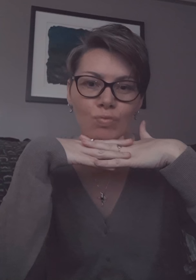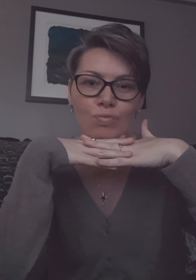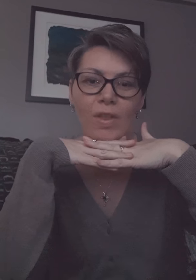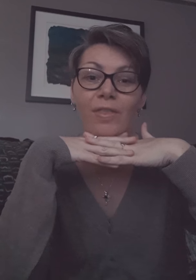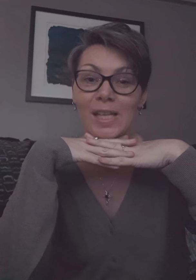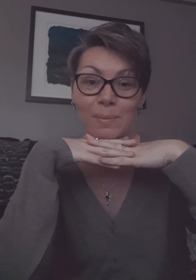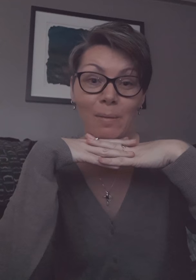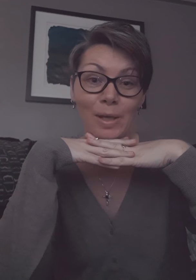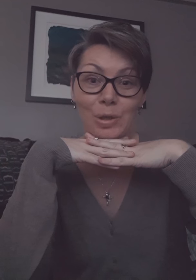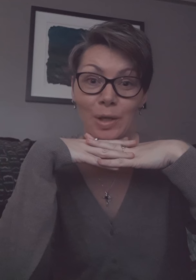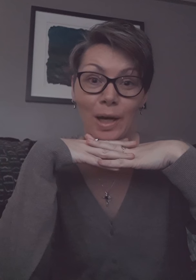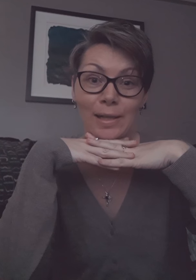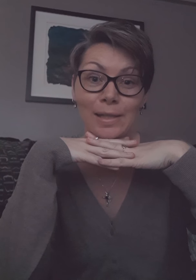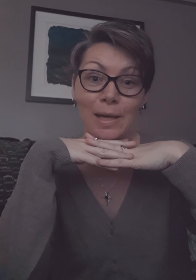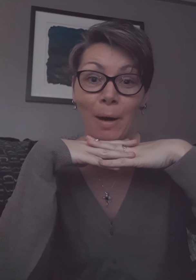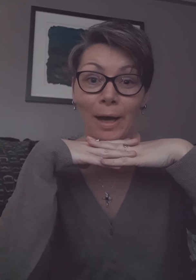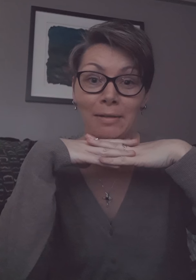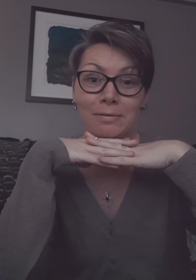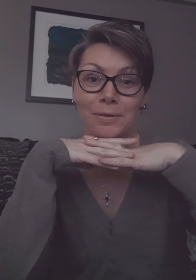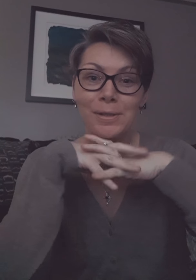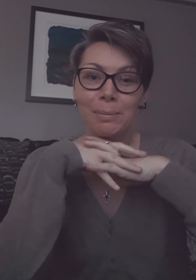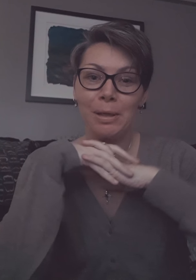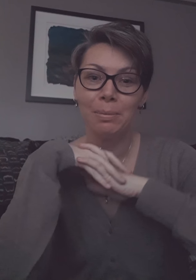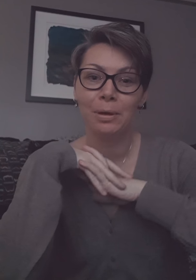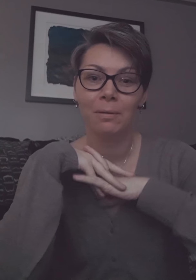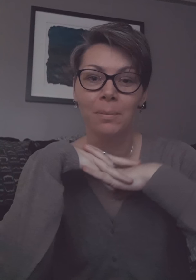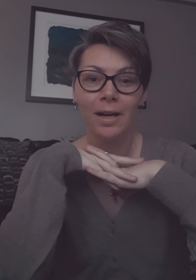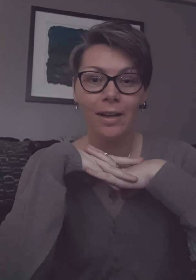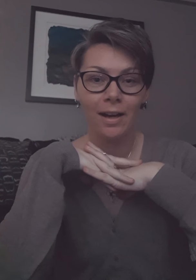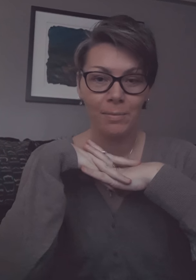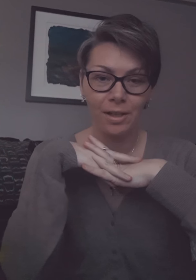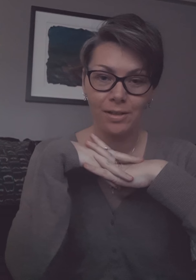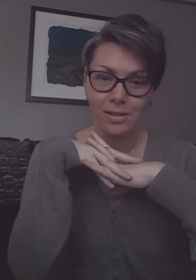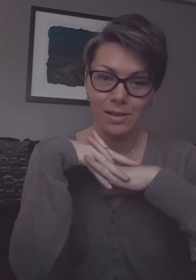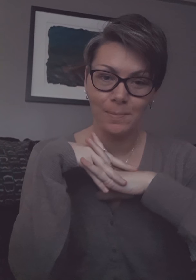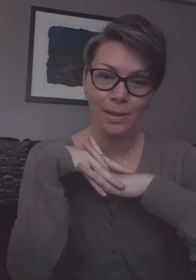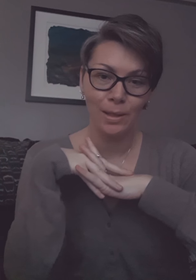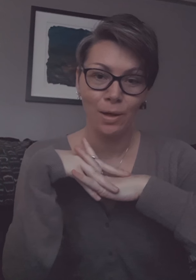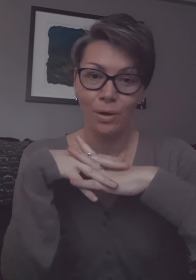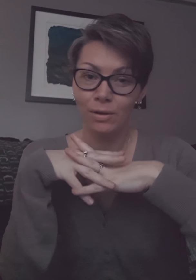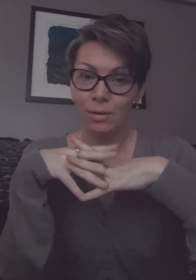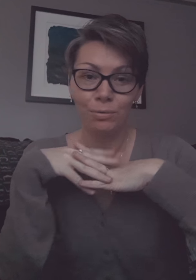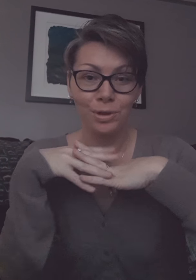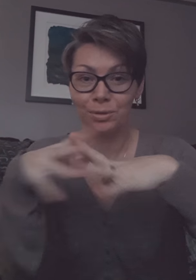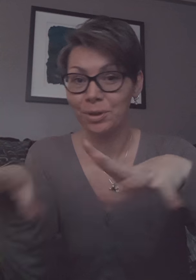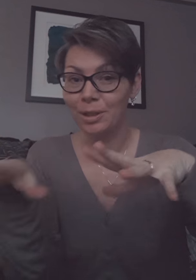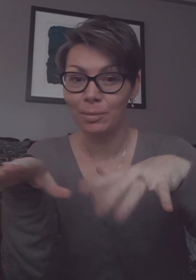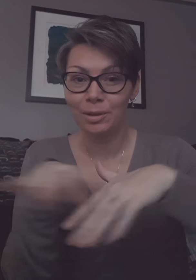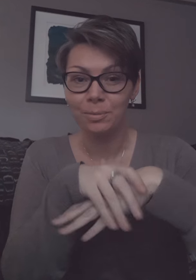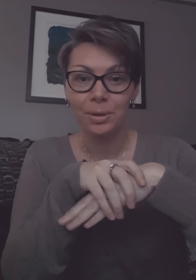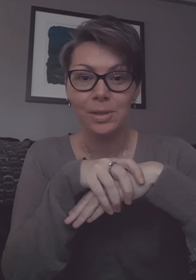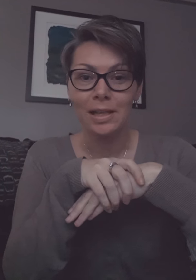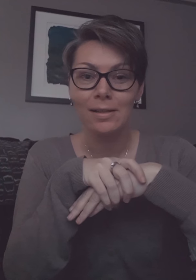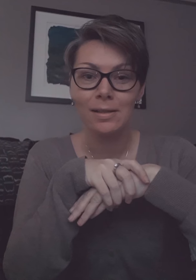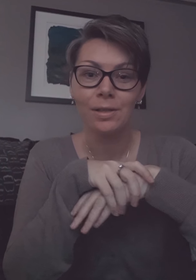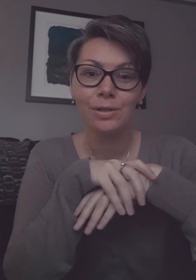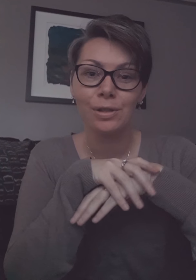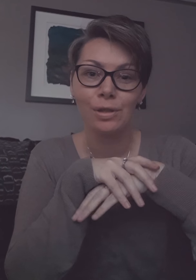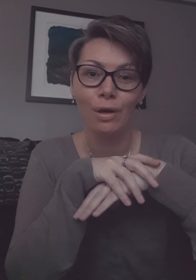this may be uh TMI for some people but I'm here to just be really real about the process so